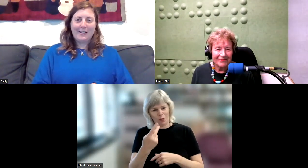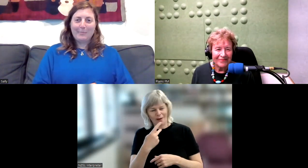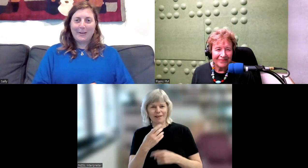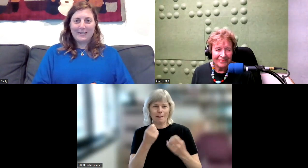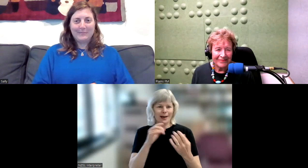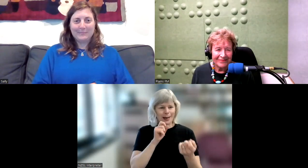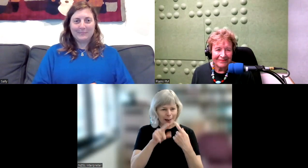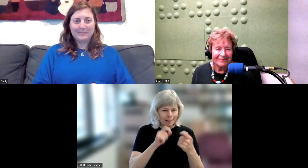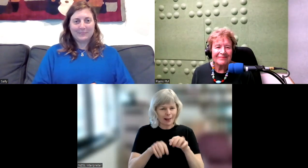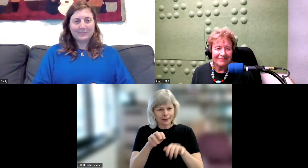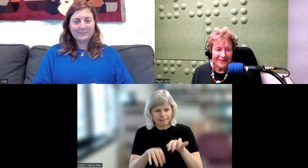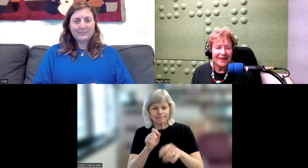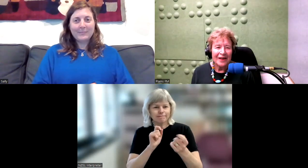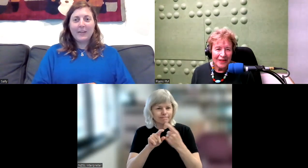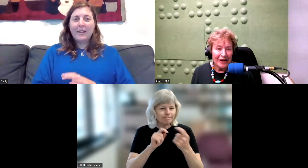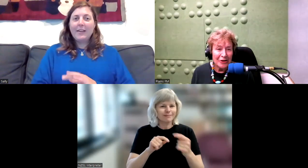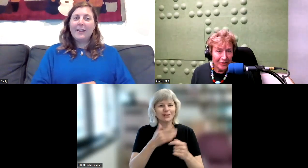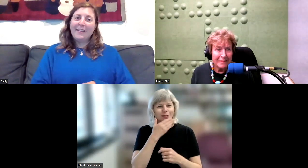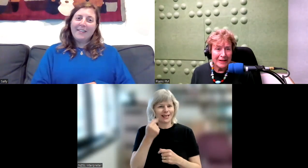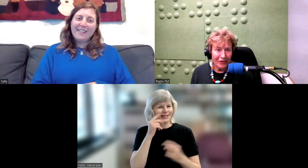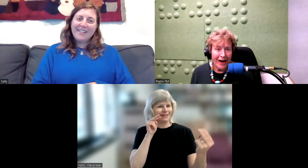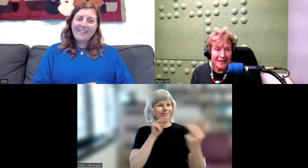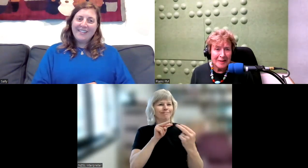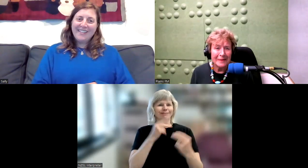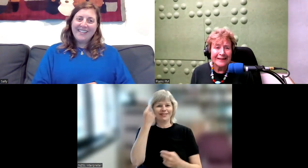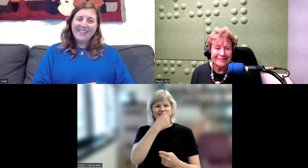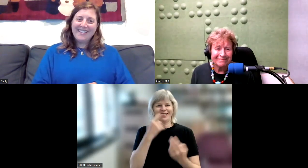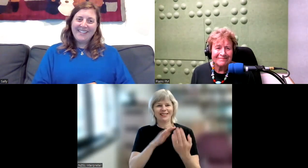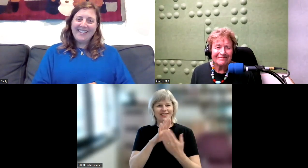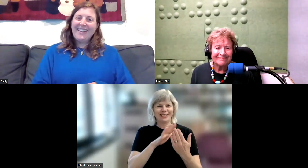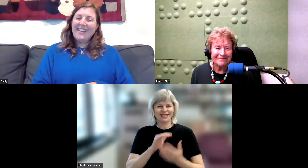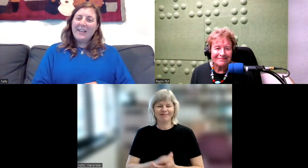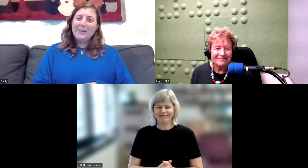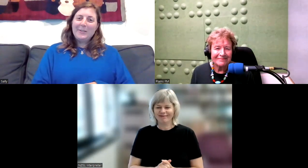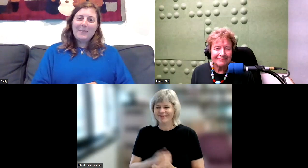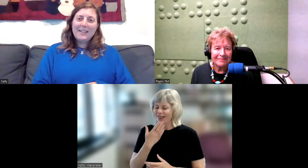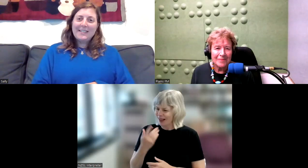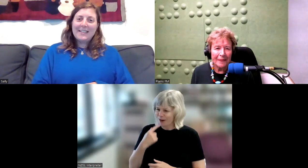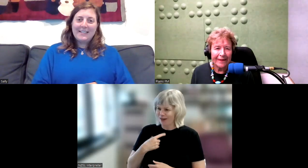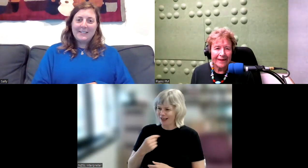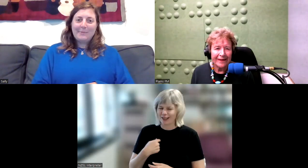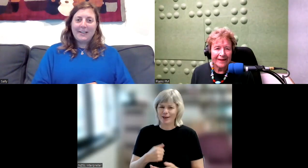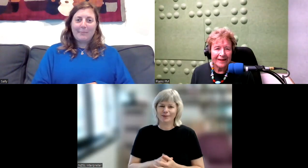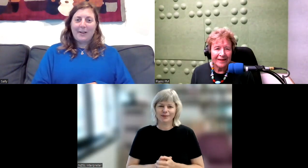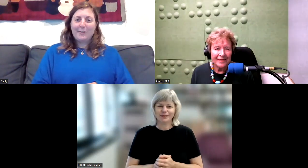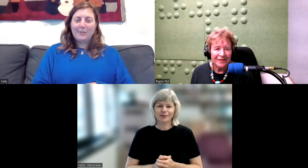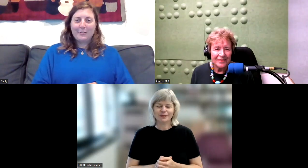in person. Thank you very much for asking me. Could you please tell us a little bit about your